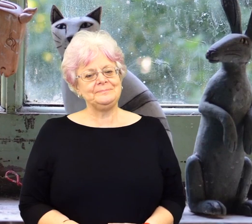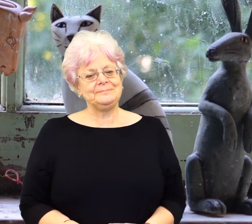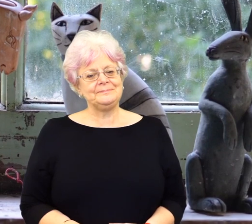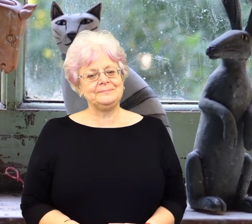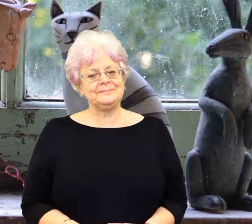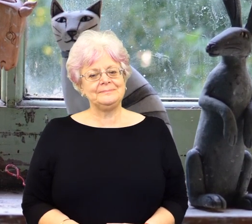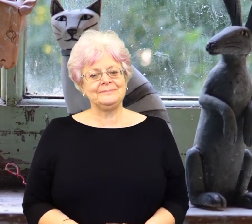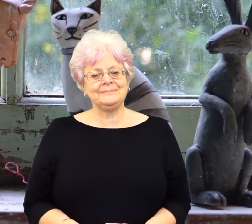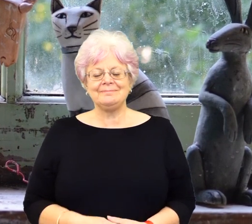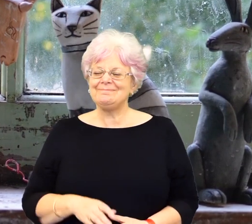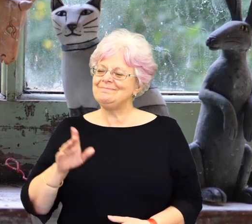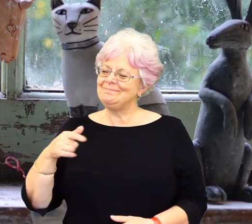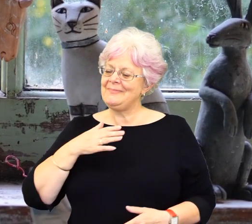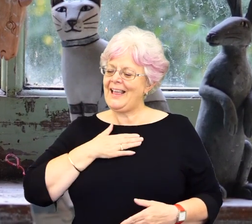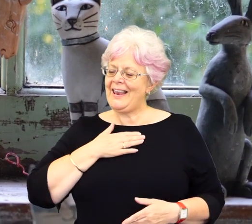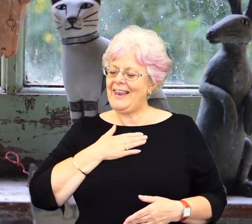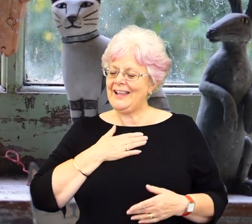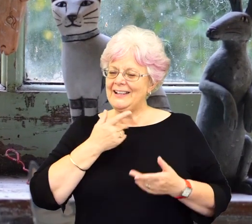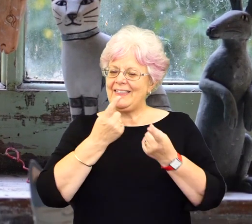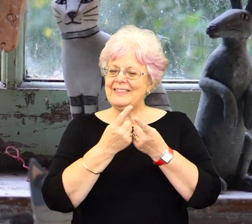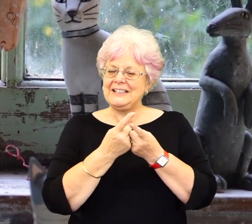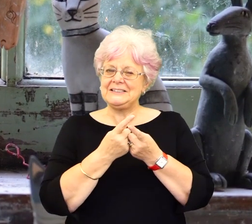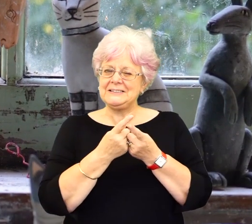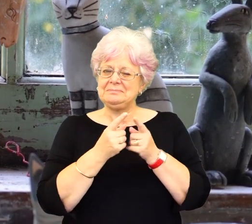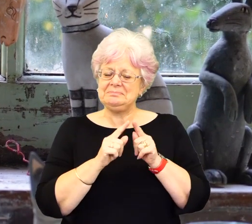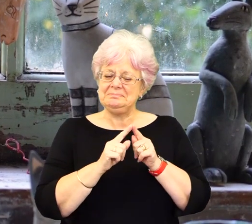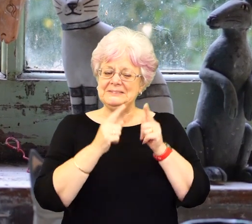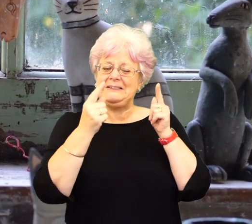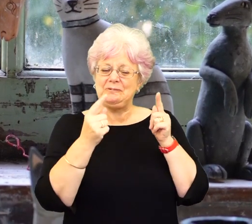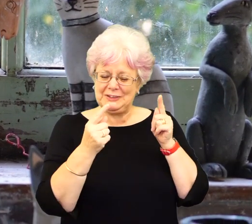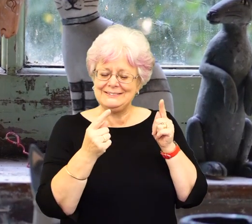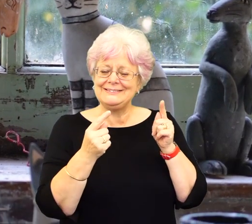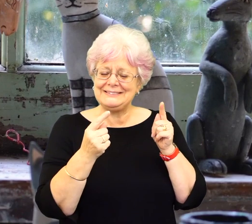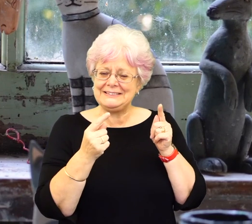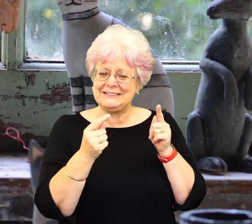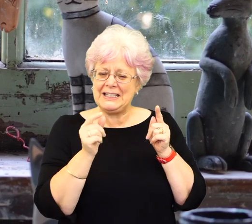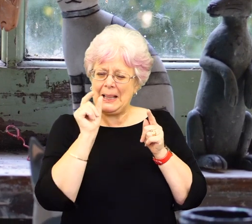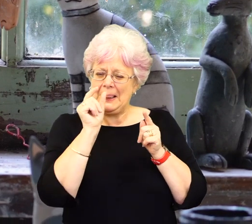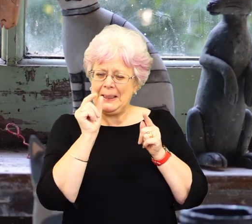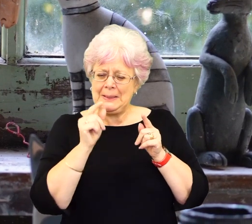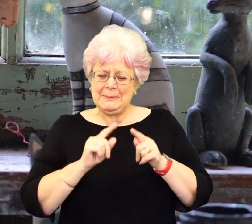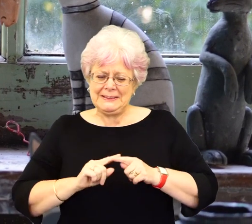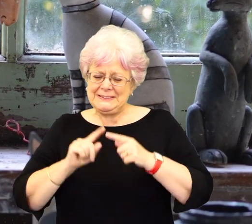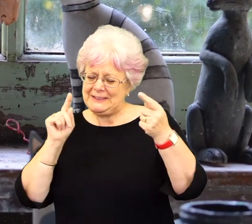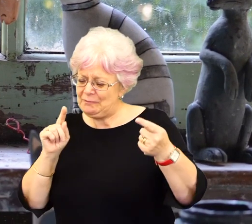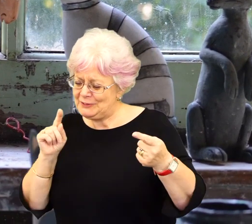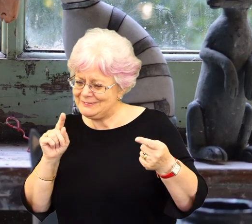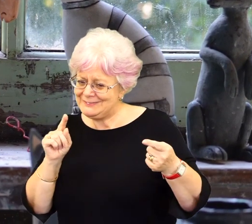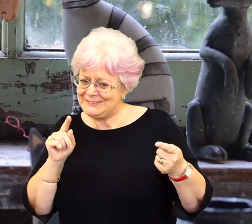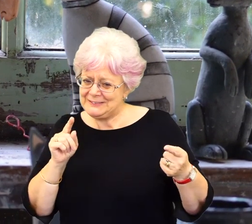I like things just to be slightly other and slightly quirky and not straightforward as a description of, this is